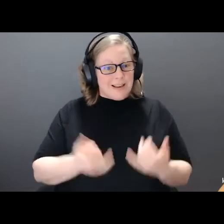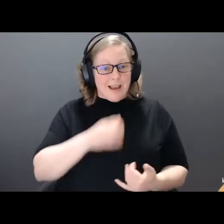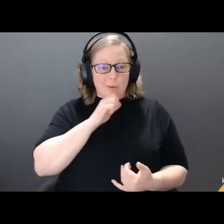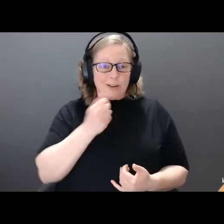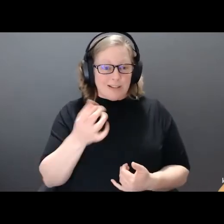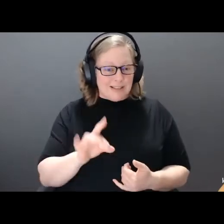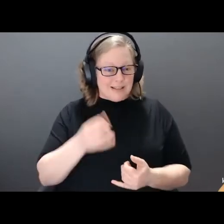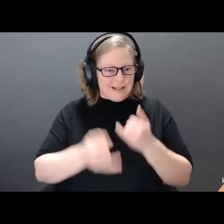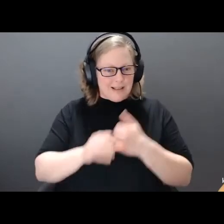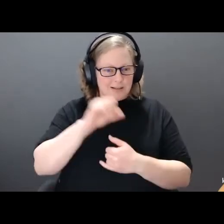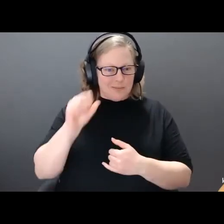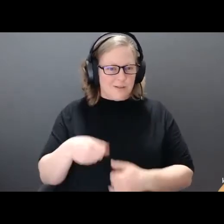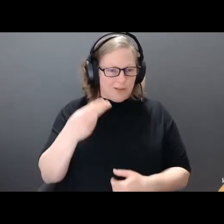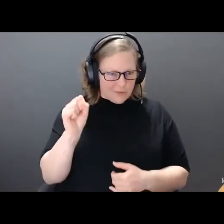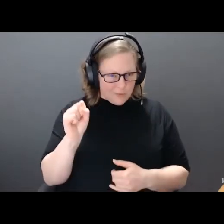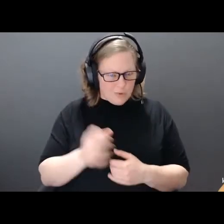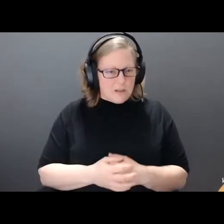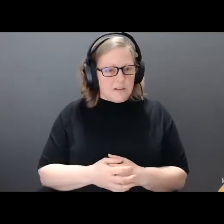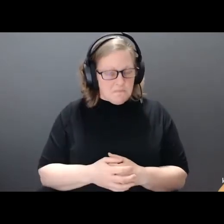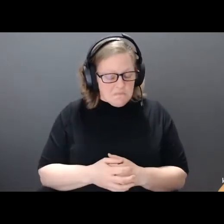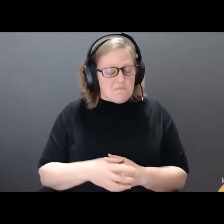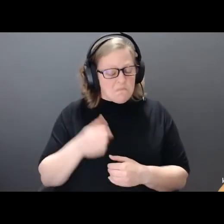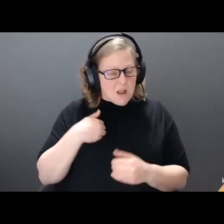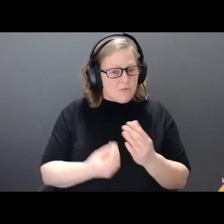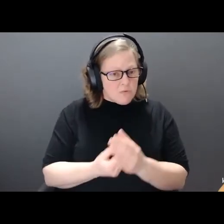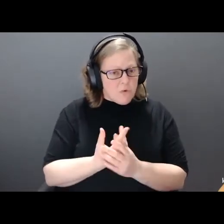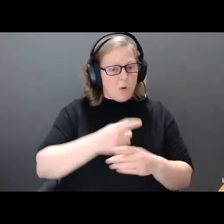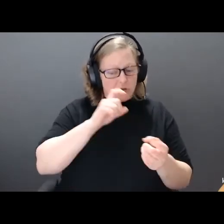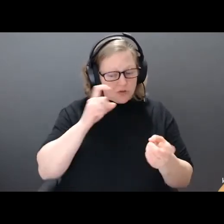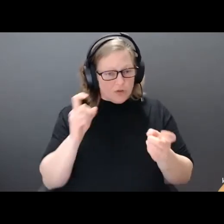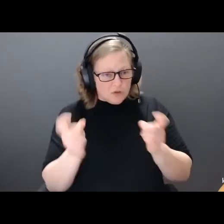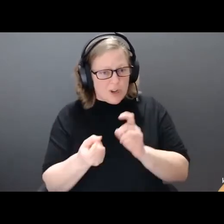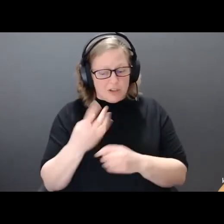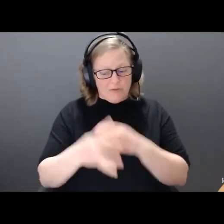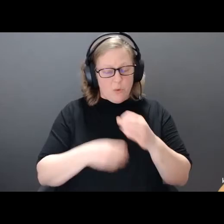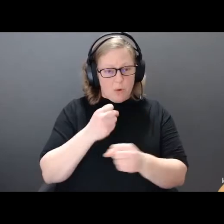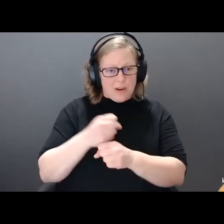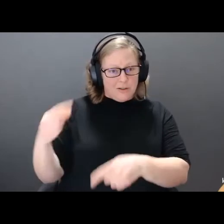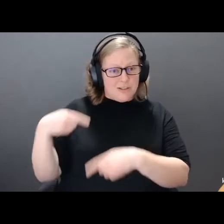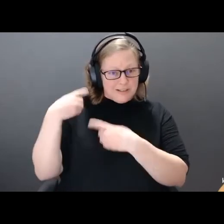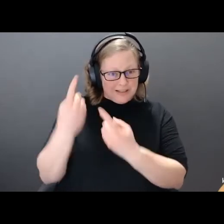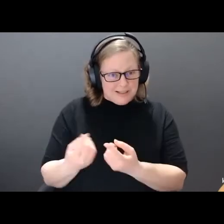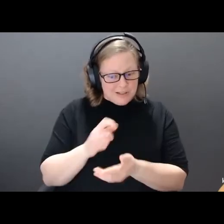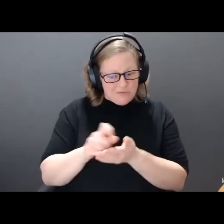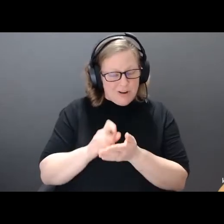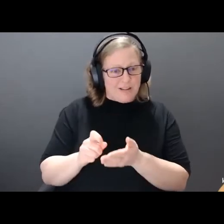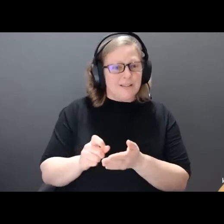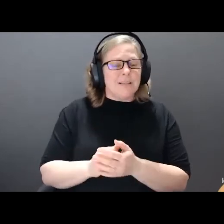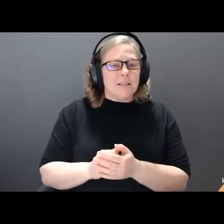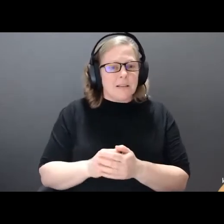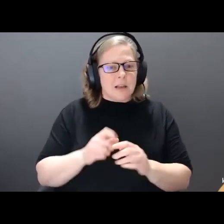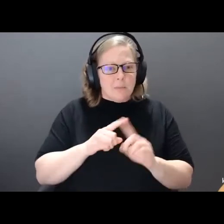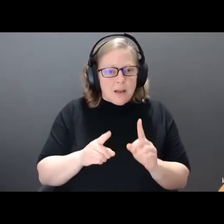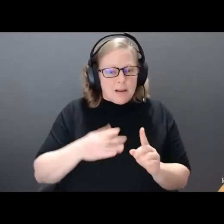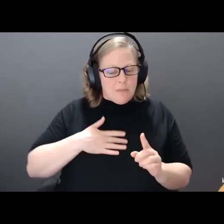of high school. Although I've grown and changed over the four years since I wrote my piece, my diagnosis story and the feelings that I wrote about